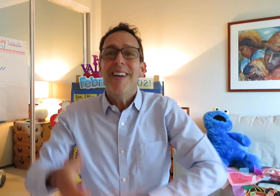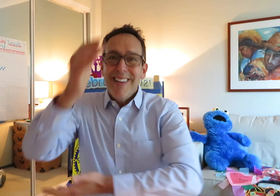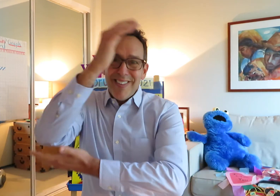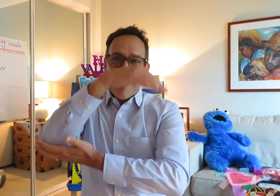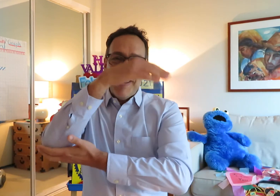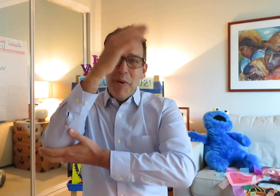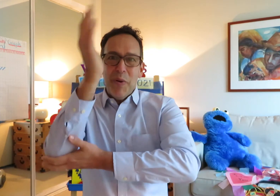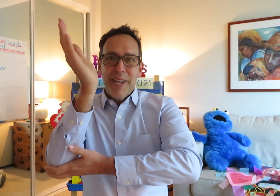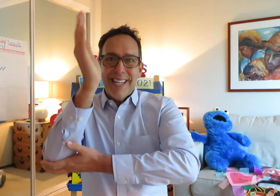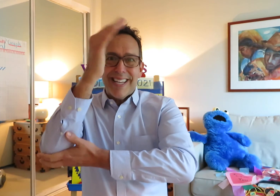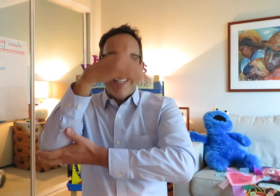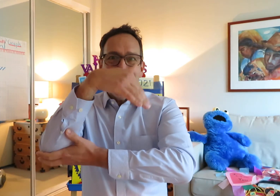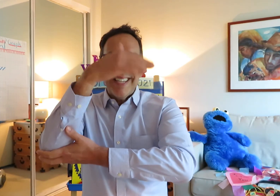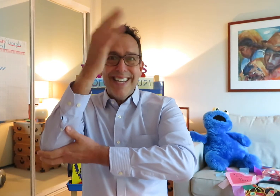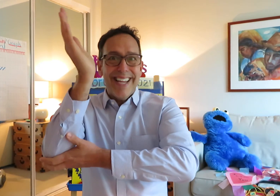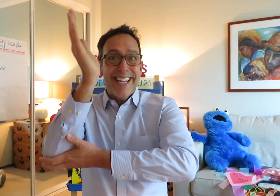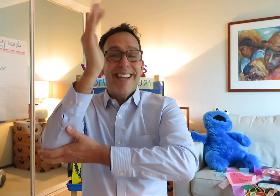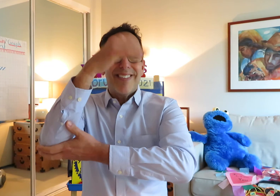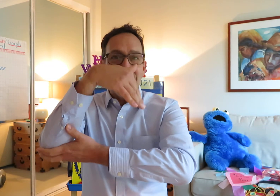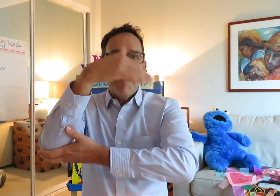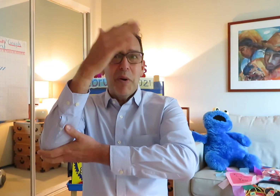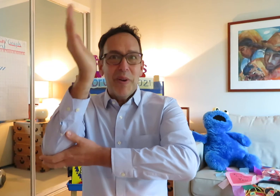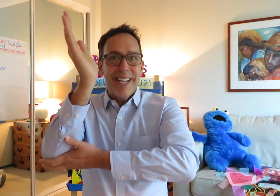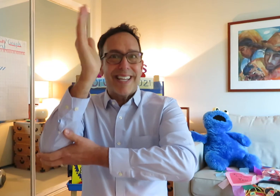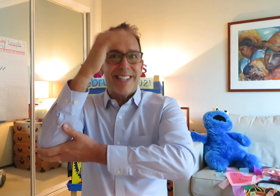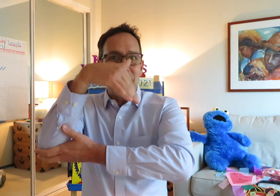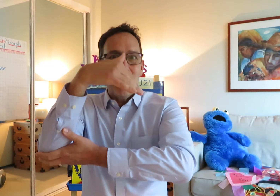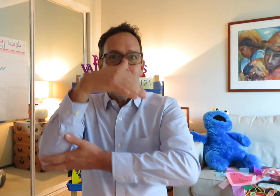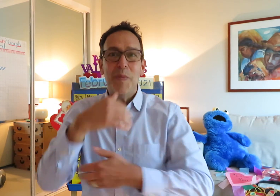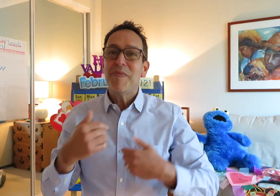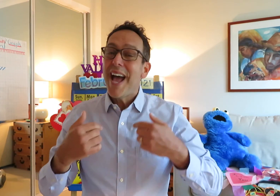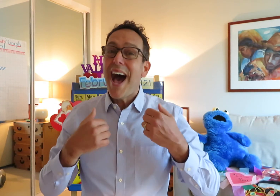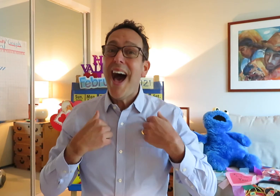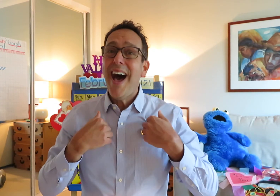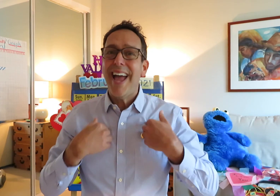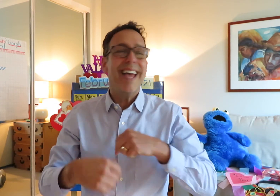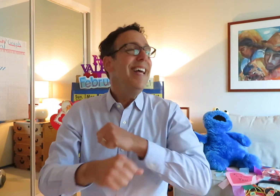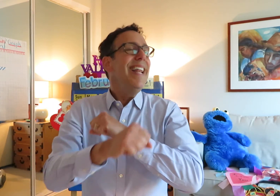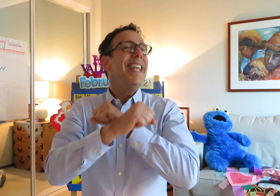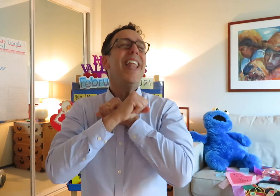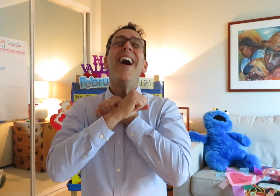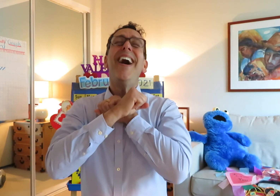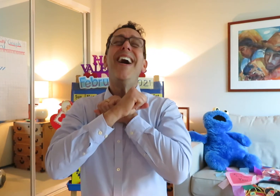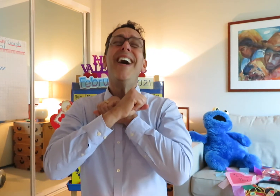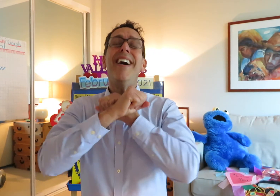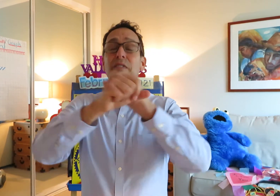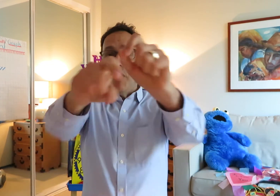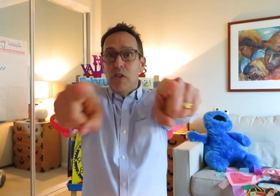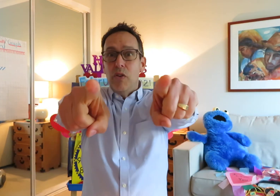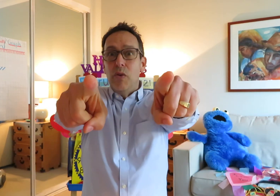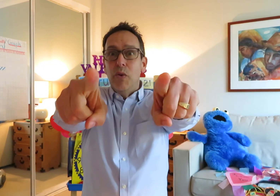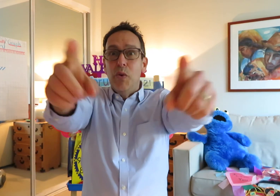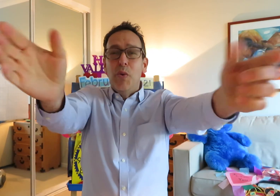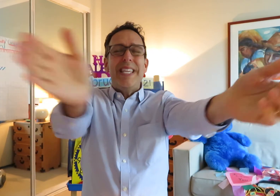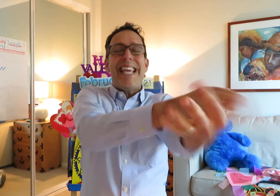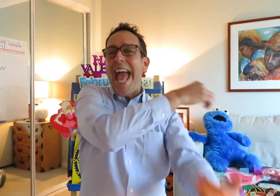So, Skinnamarink-a-dink-a-dink, Skinnamarink-a-do. I love you. you. Yeah.